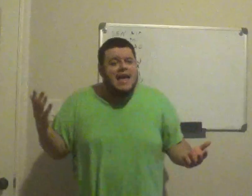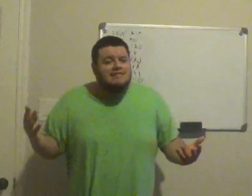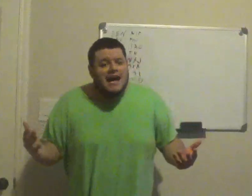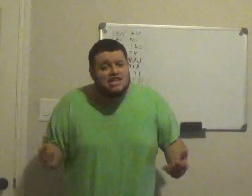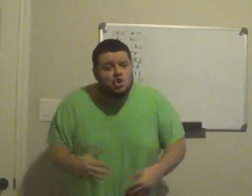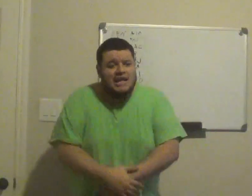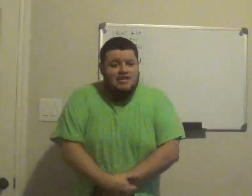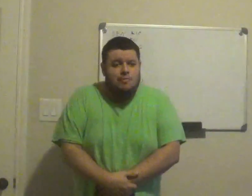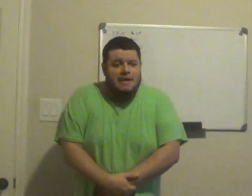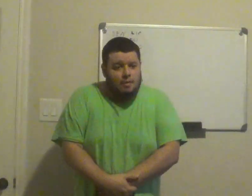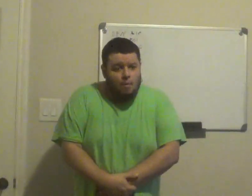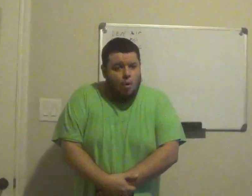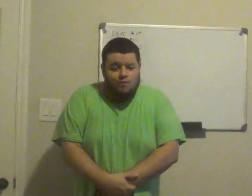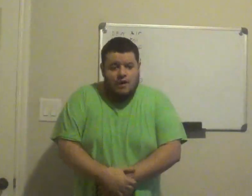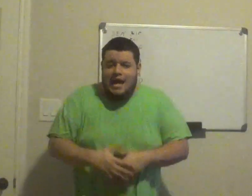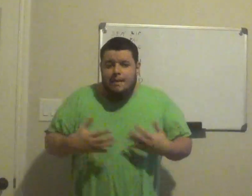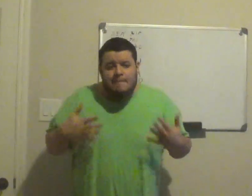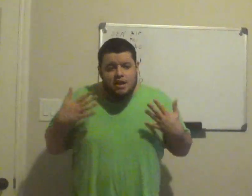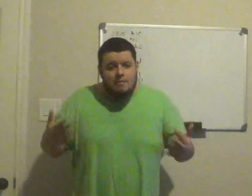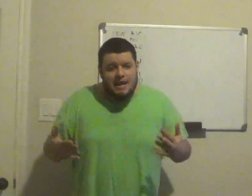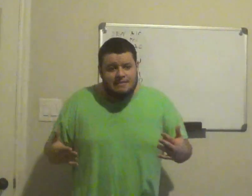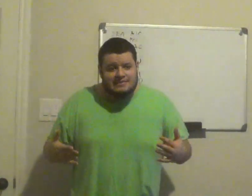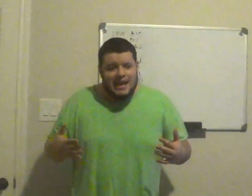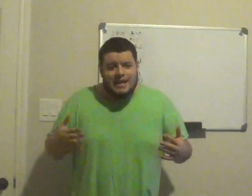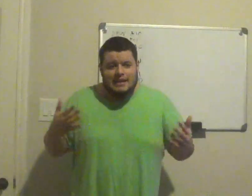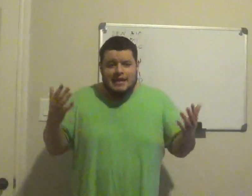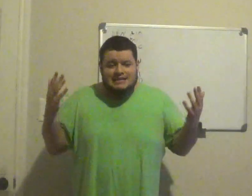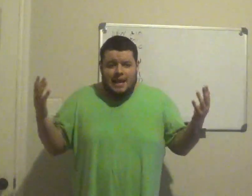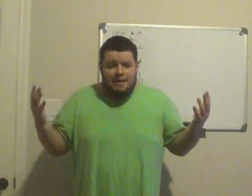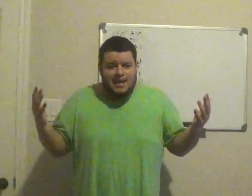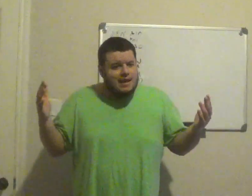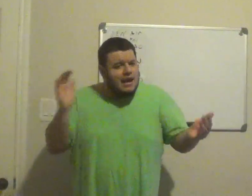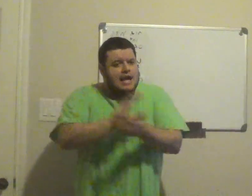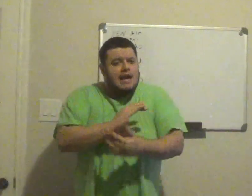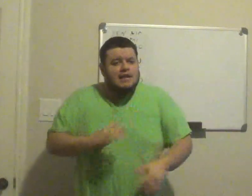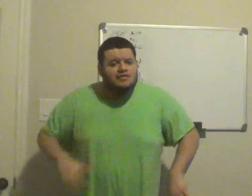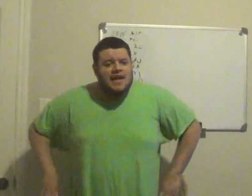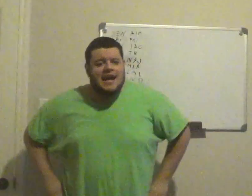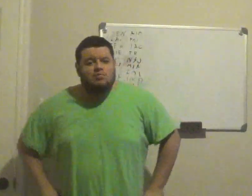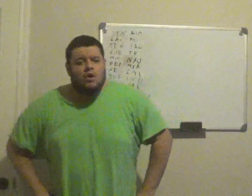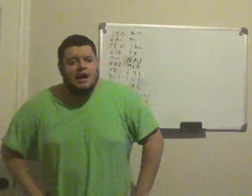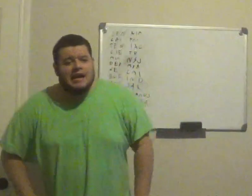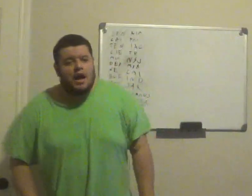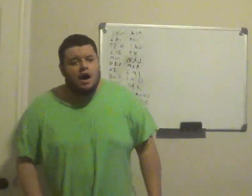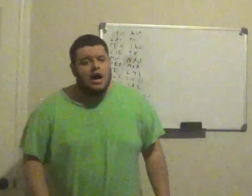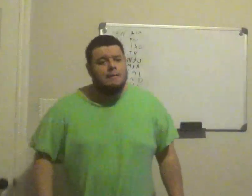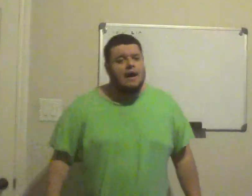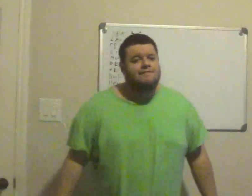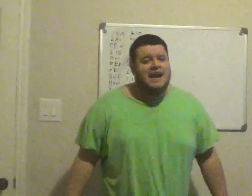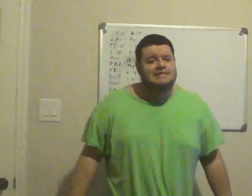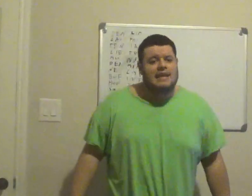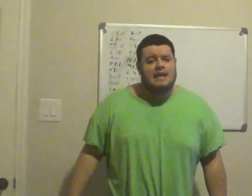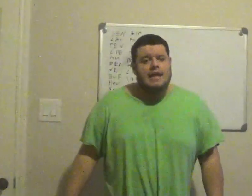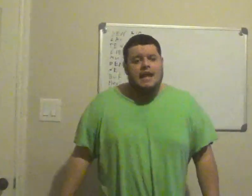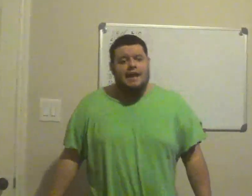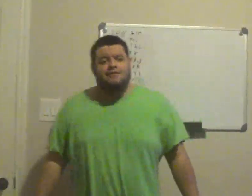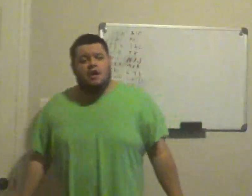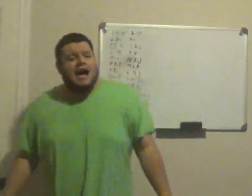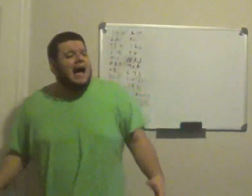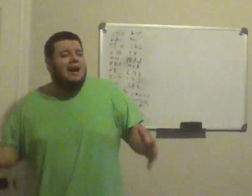it's not too late to make the move, maybe make a mistake, Timmy, Las Vegas will not get, um, affected, if you, I